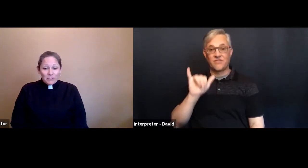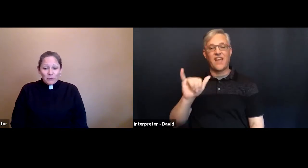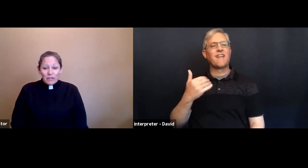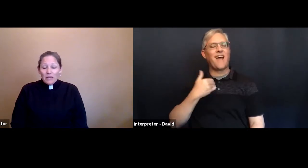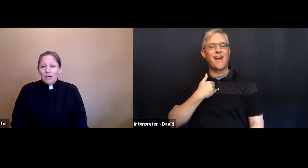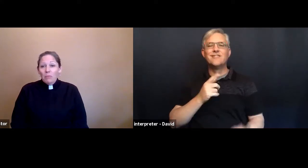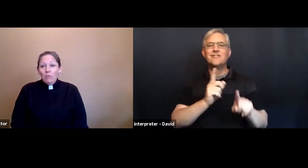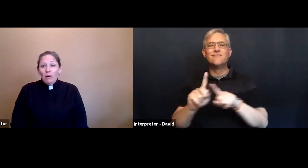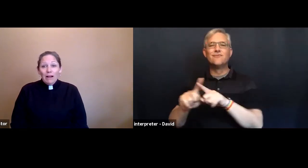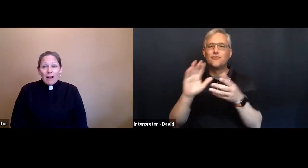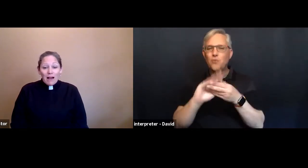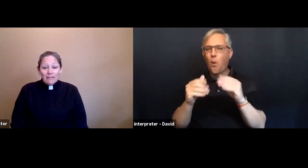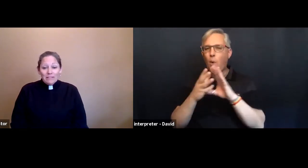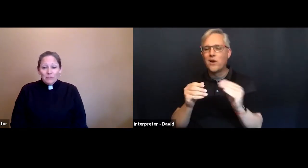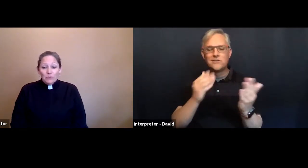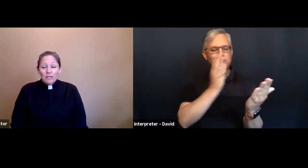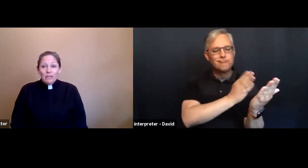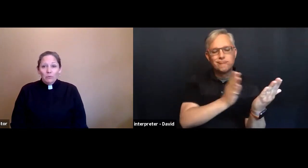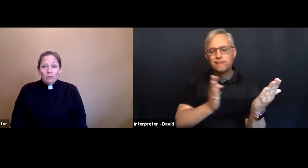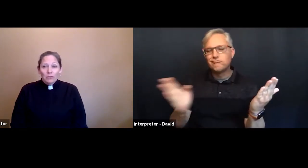story about what God is doing in the world.